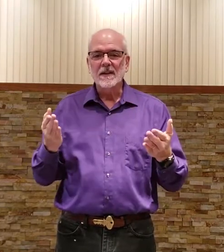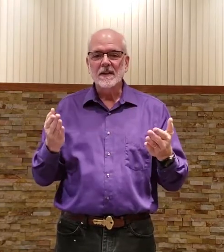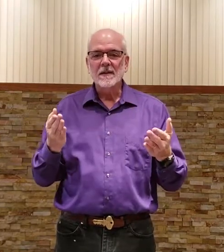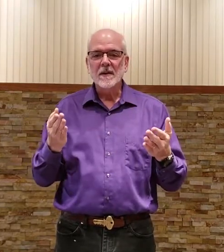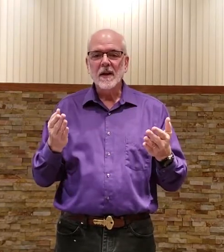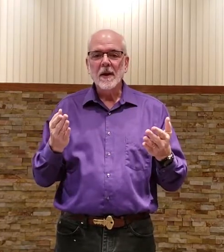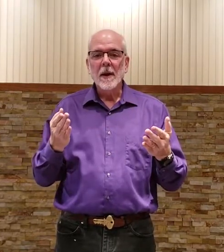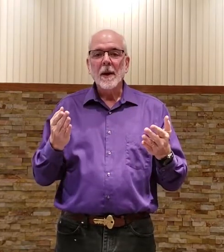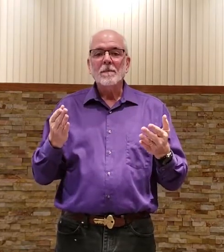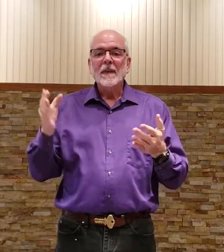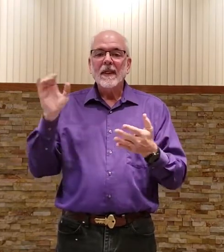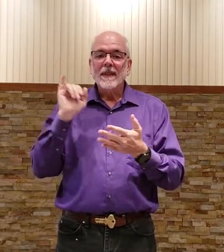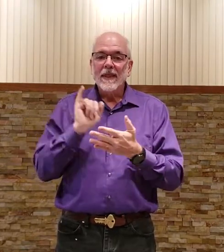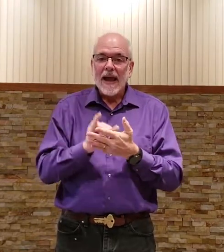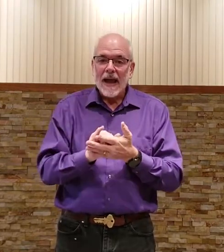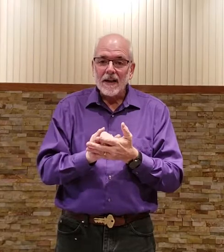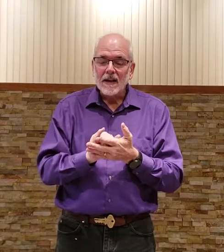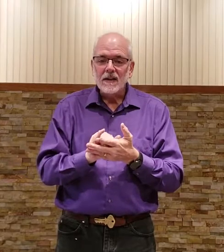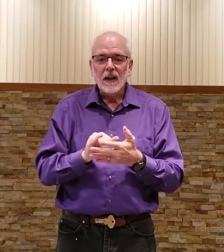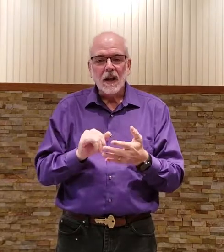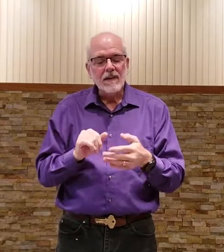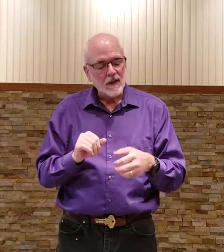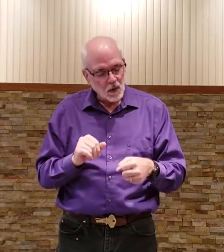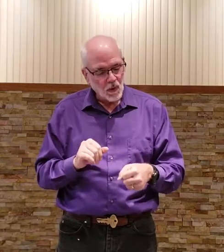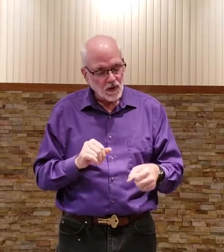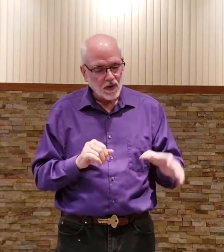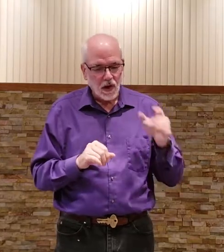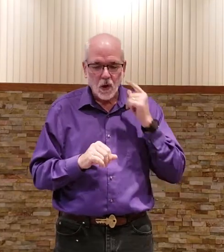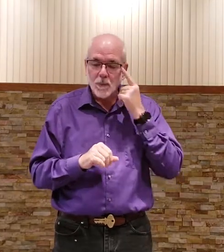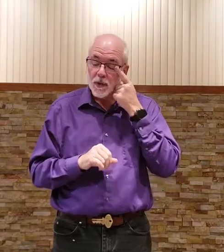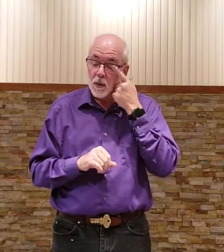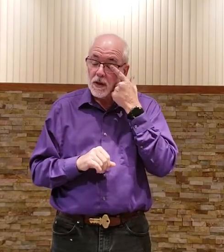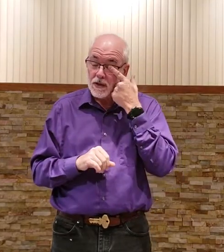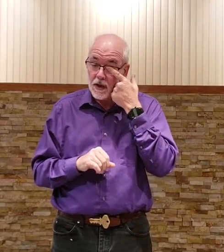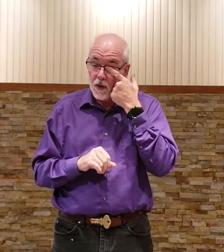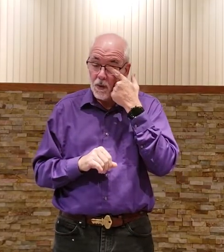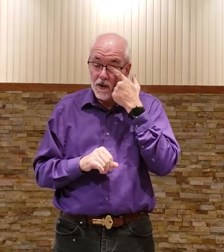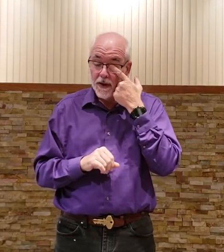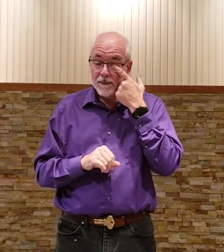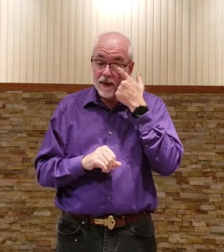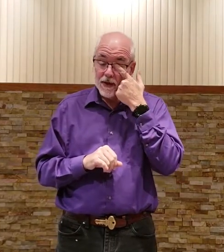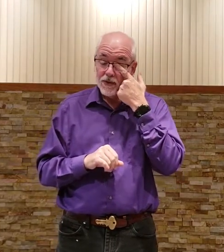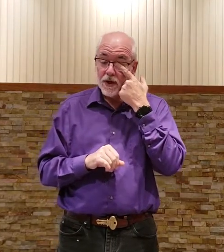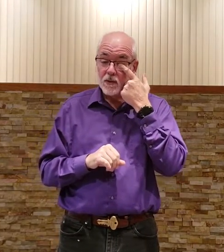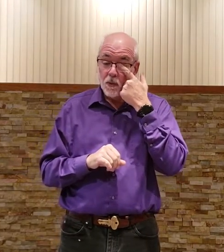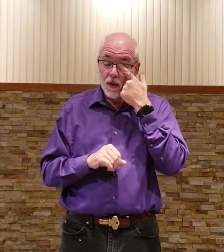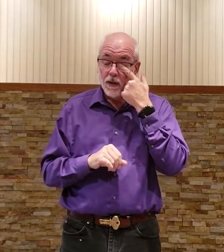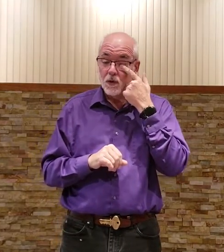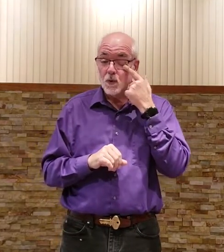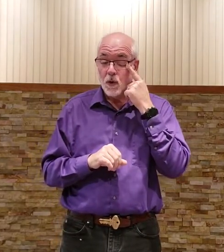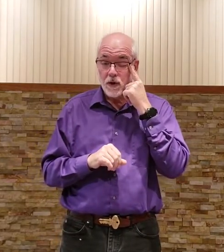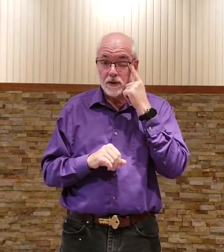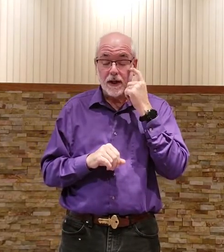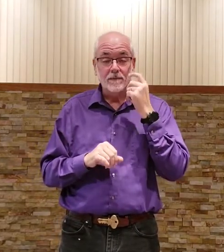that leave out the word so the word so is just one of those words that